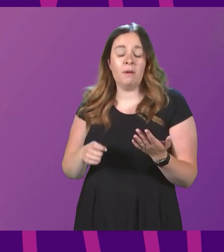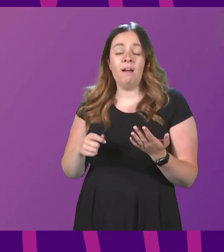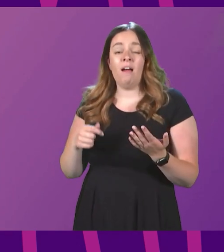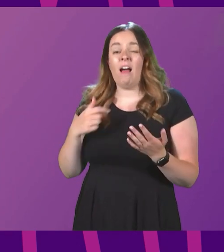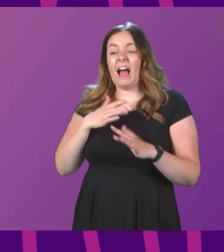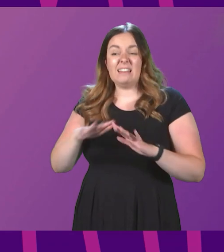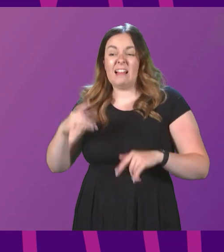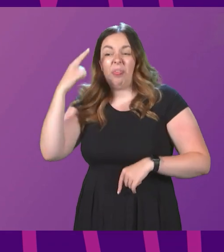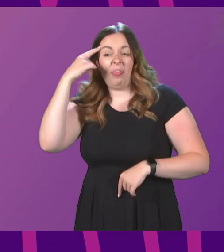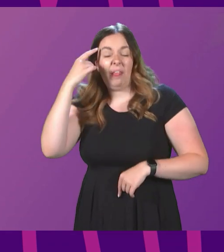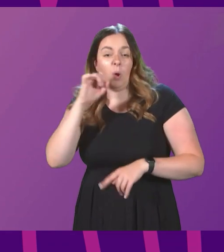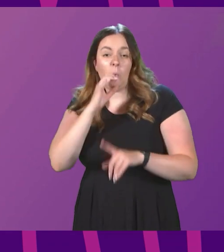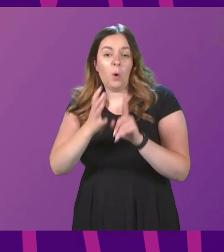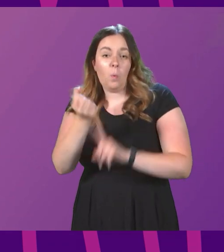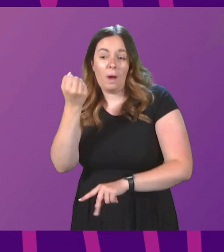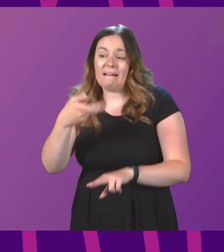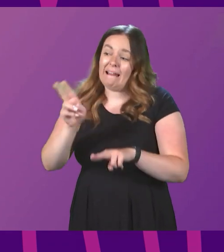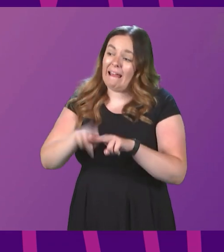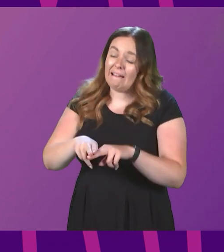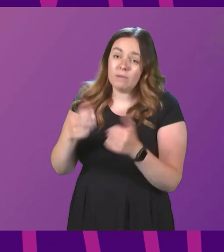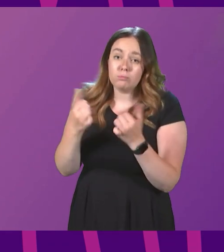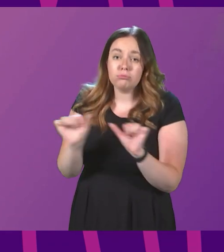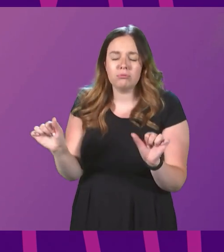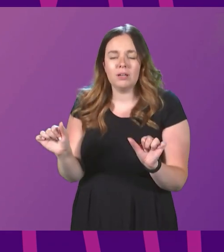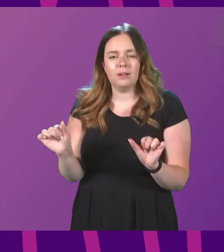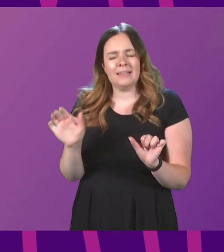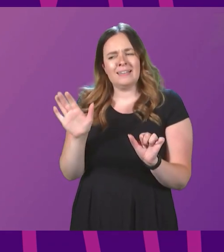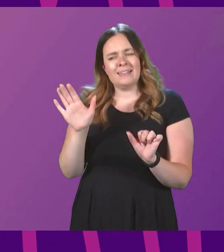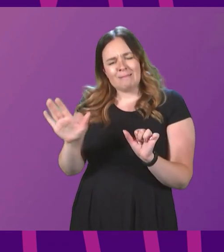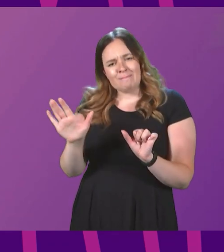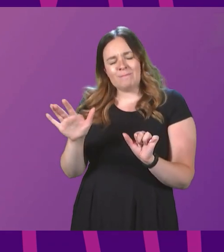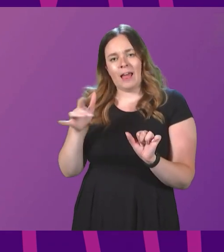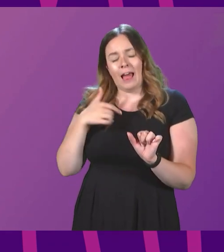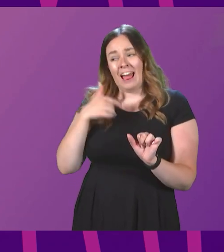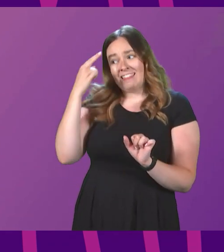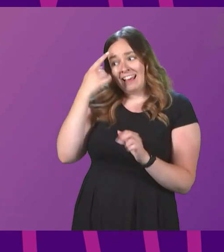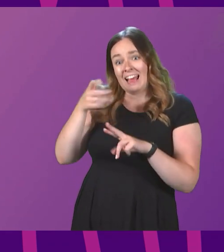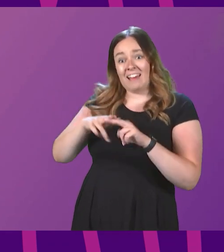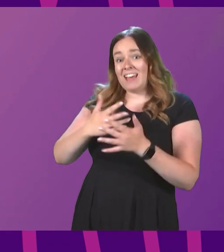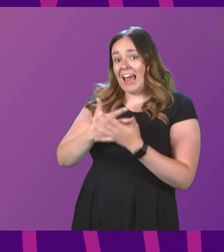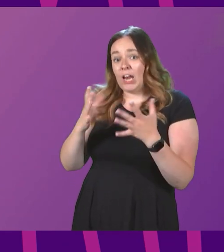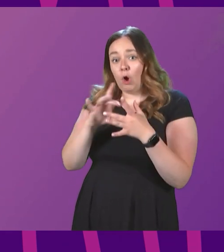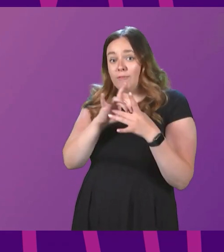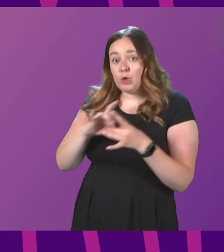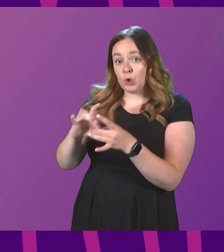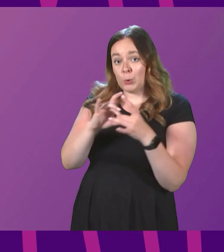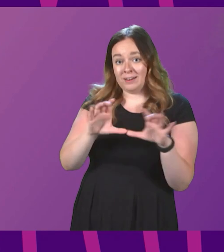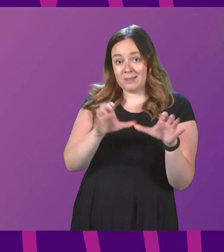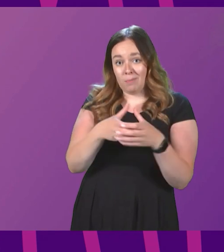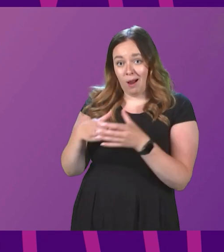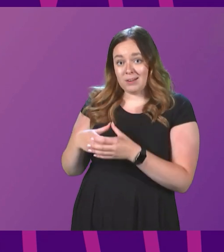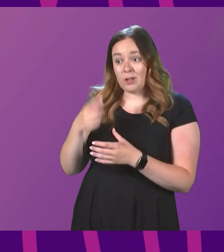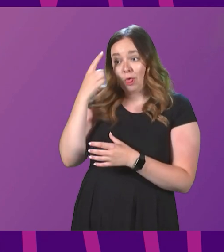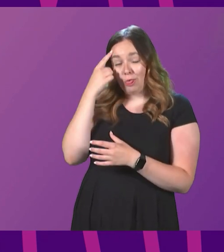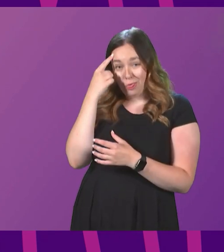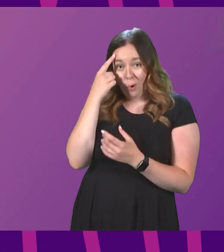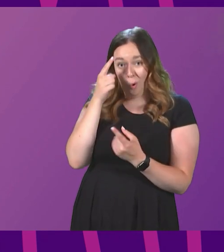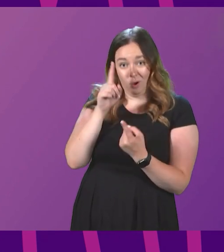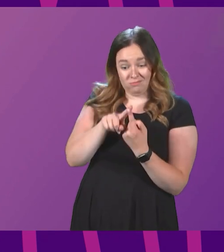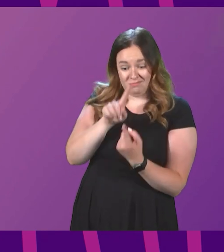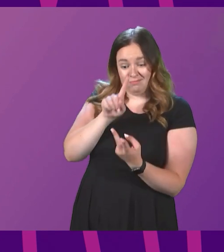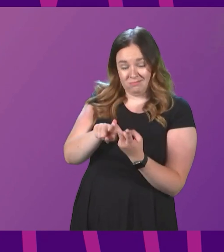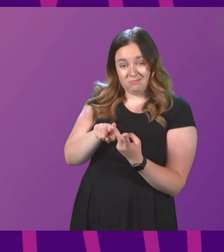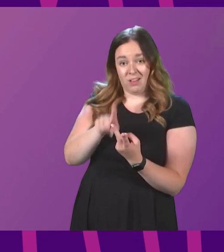that we would win one if we got one. Well, do you know what? I suspect if any of the unionist parties actually thought either of those